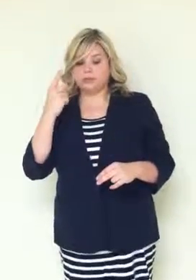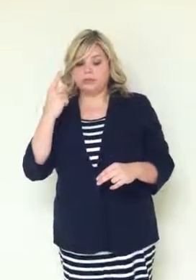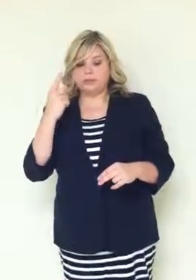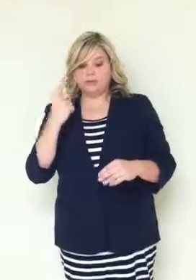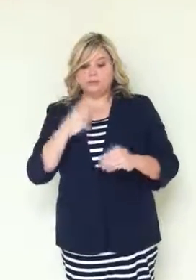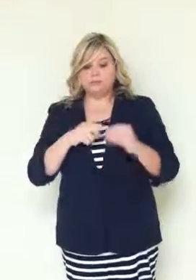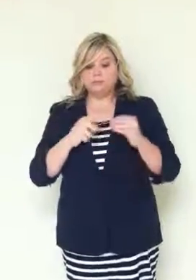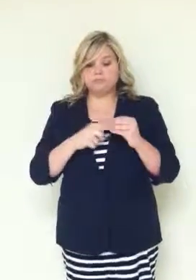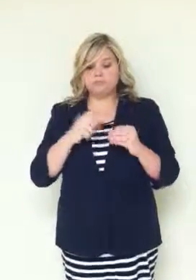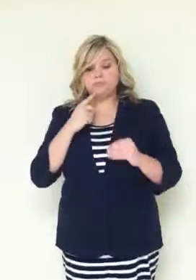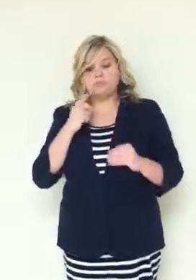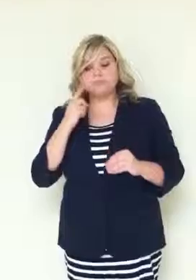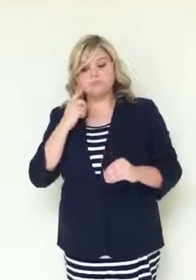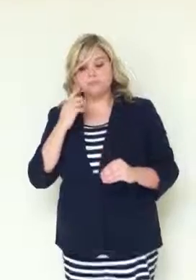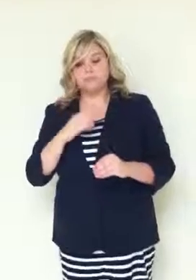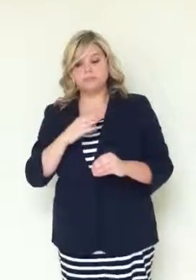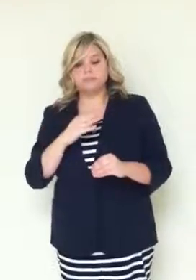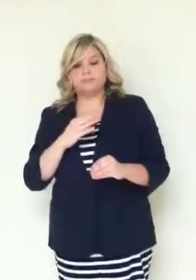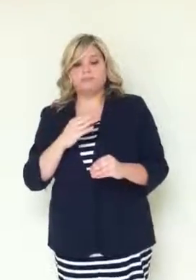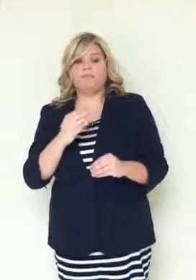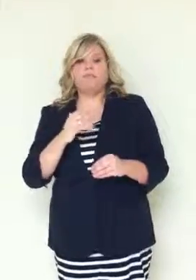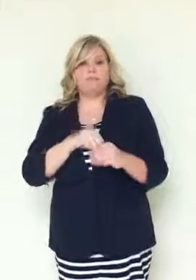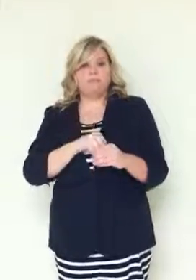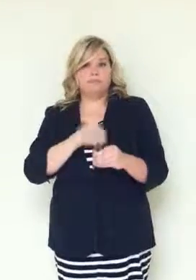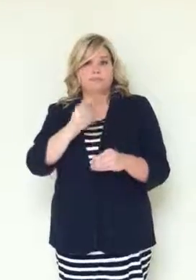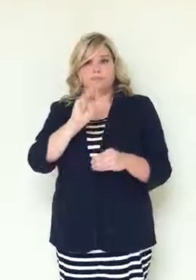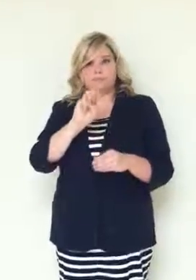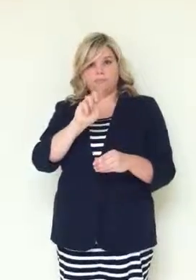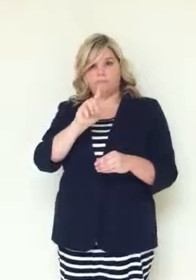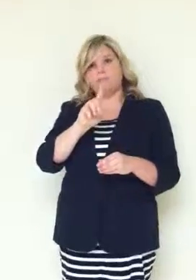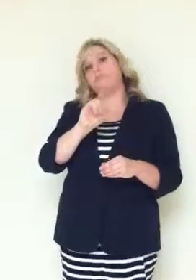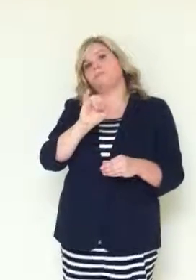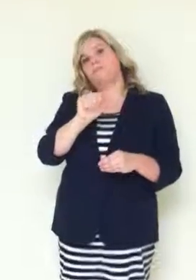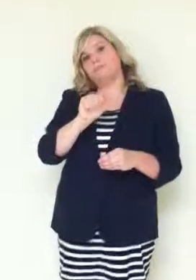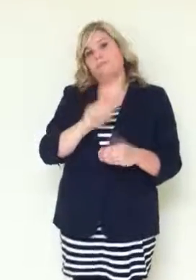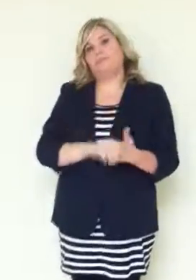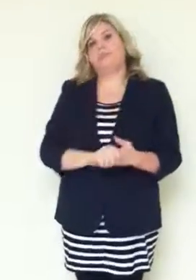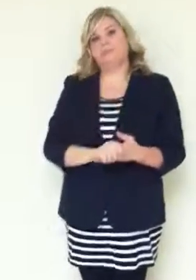... ... ... ... Thank you.